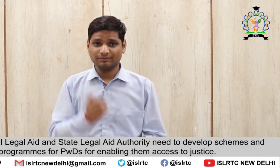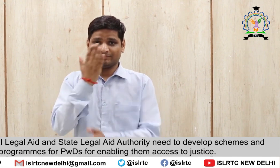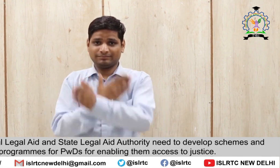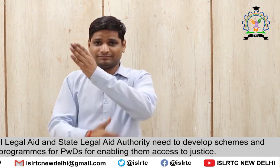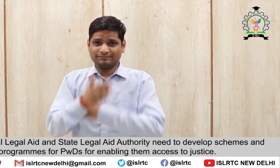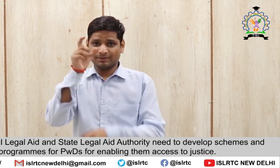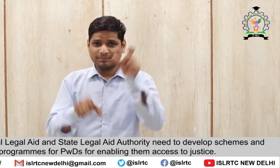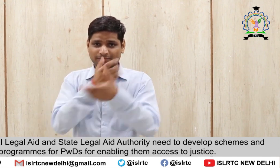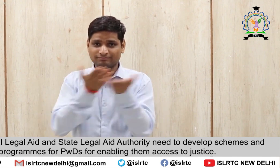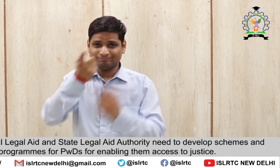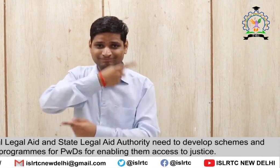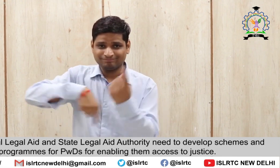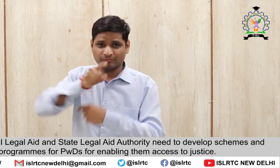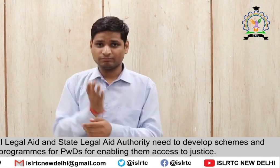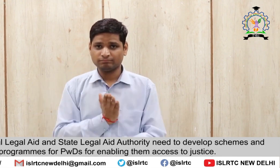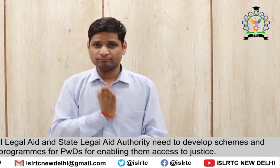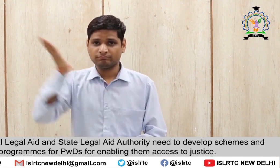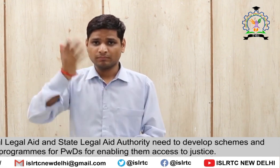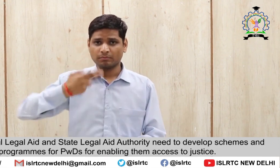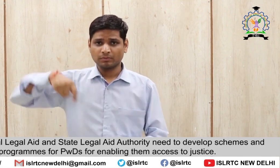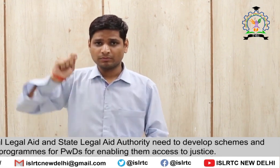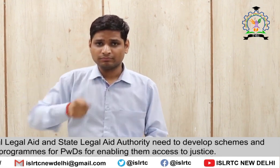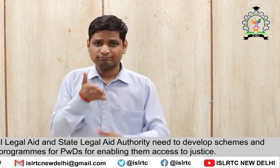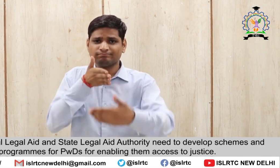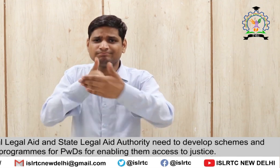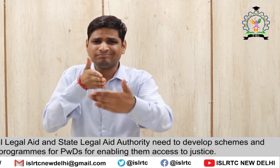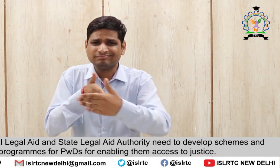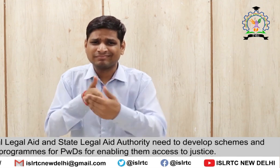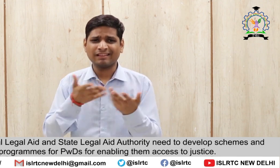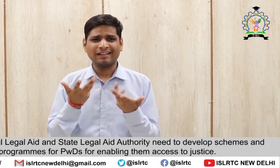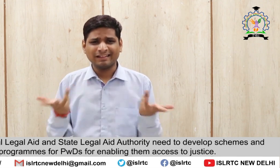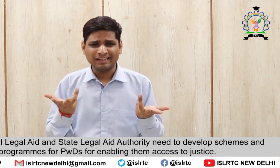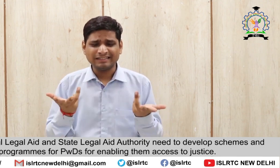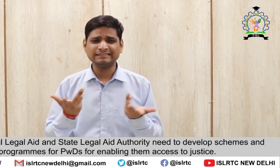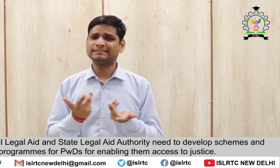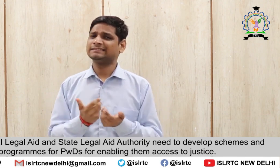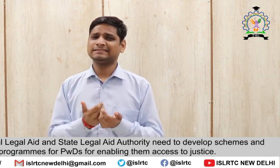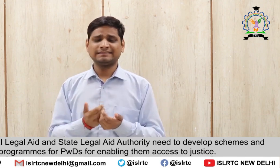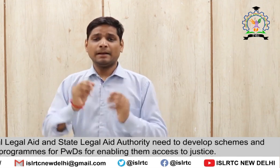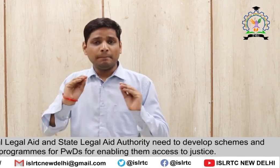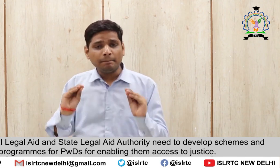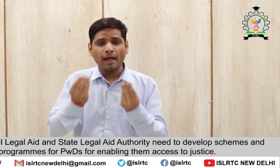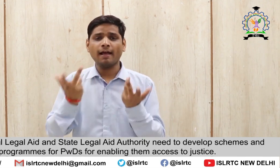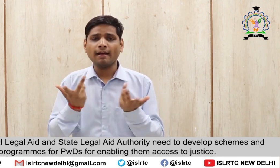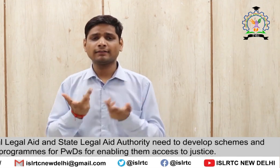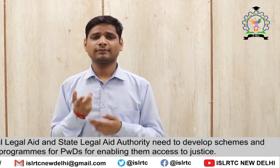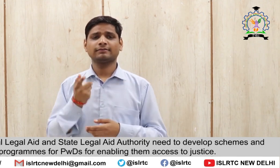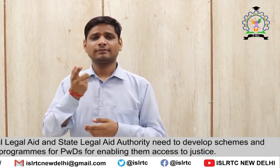The national legal aid And state legal aid authority Need to develop schemes And